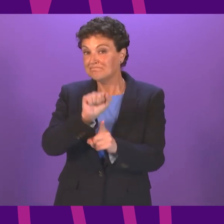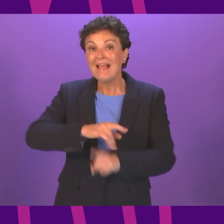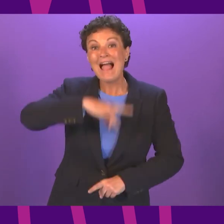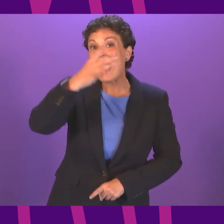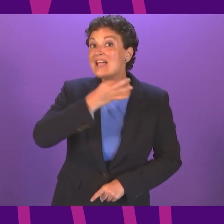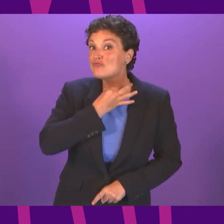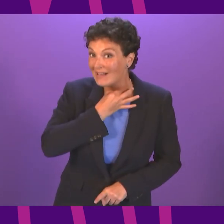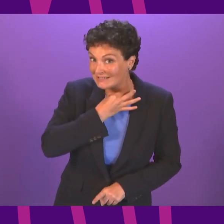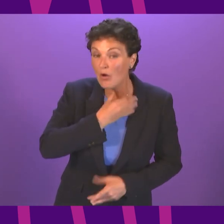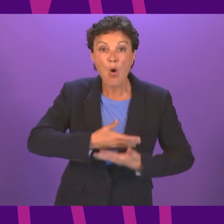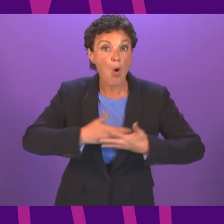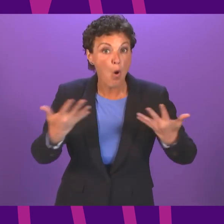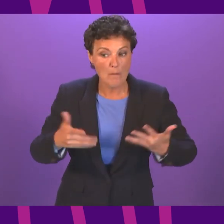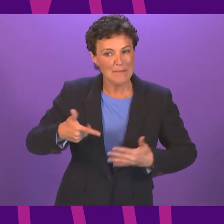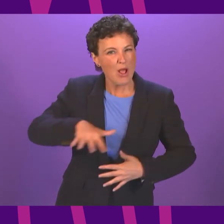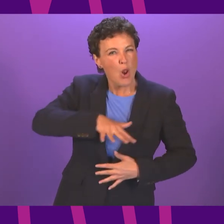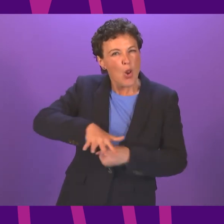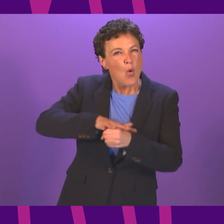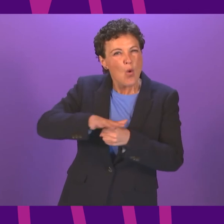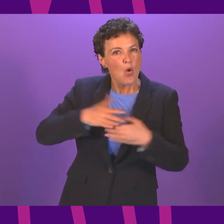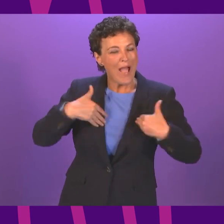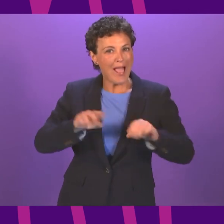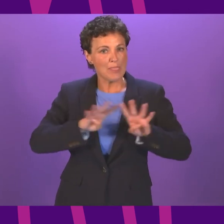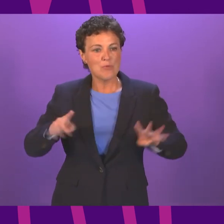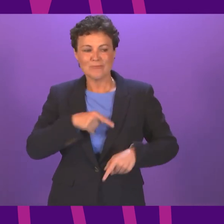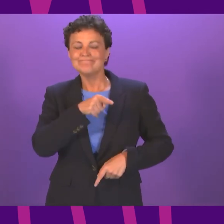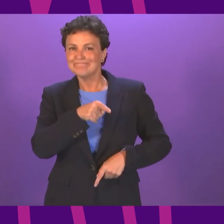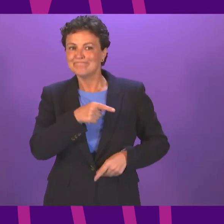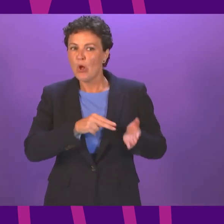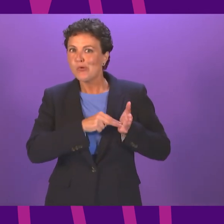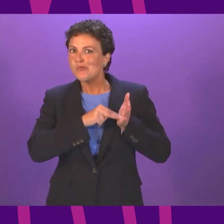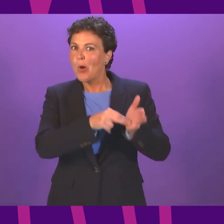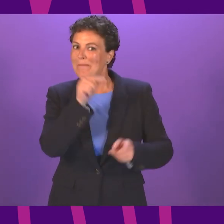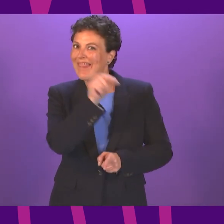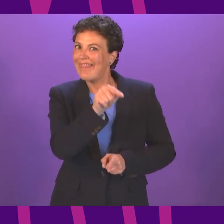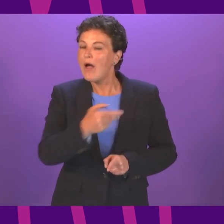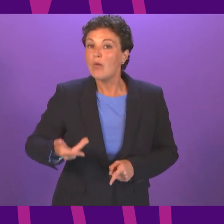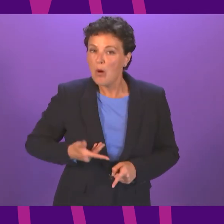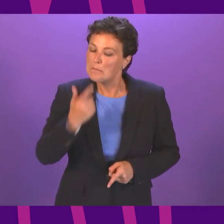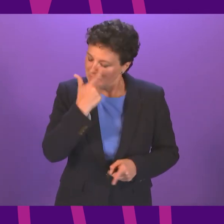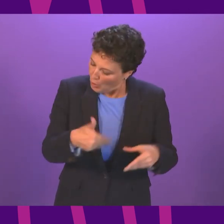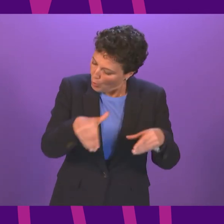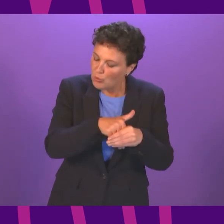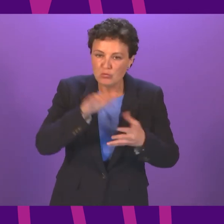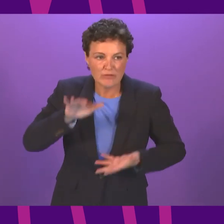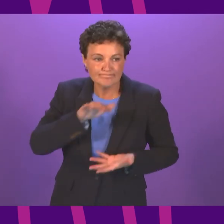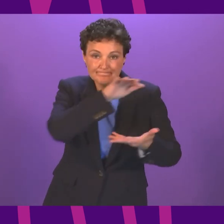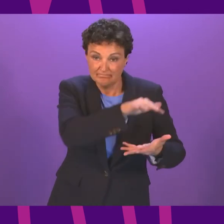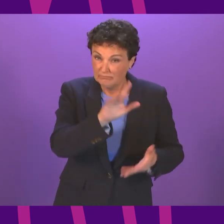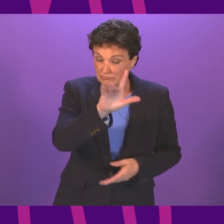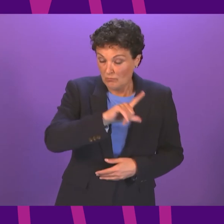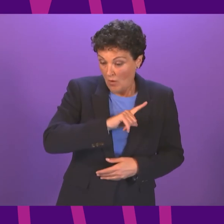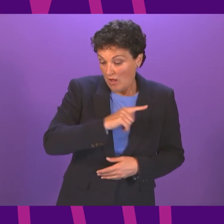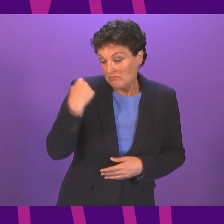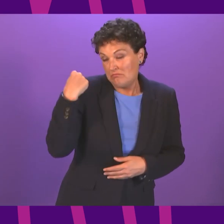nominated by local health board leads are also considered for inclusion in workplace testing. At the start of June, we wrote